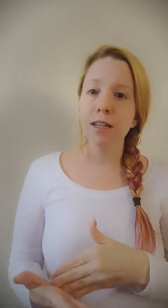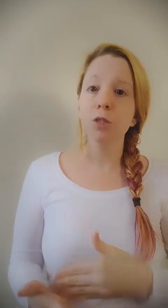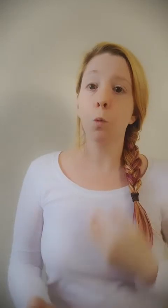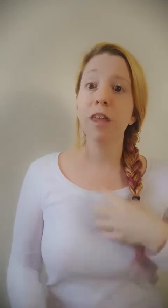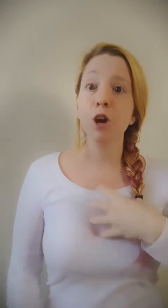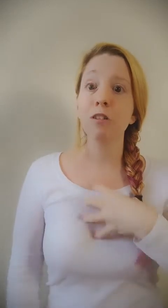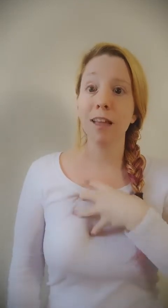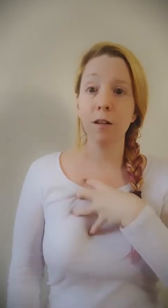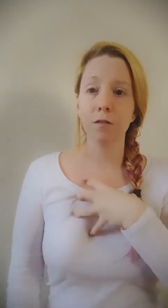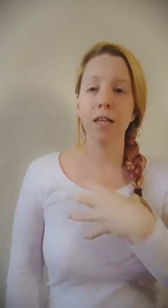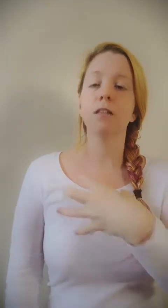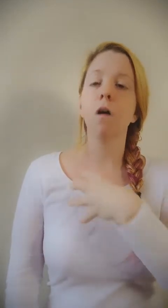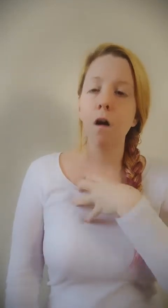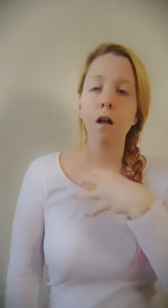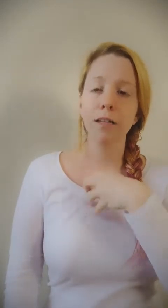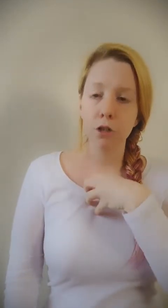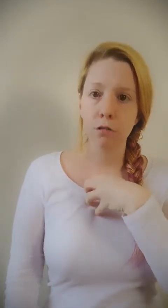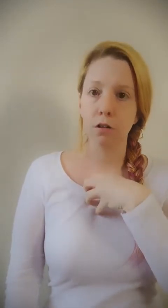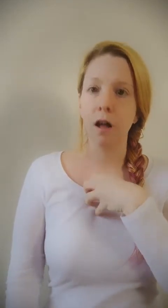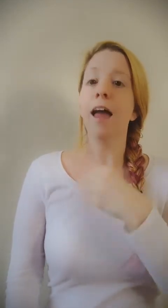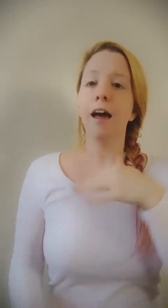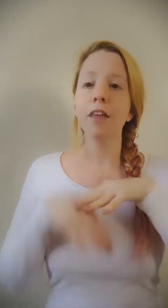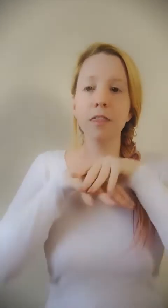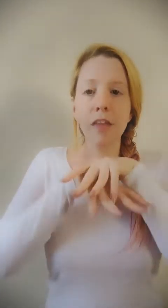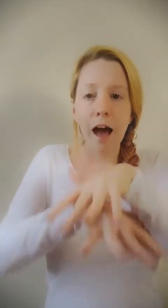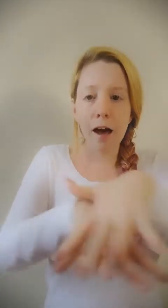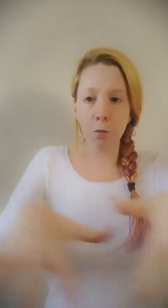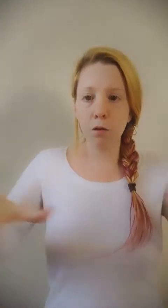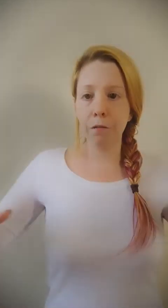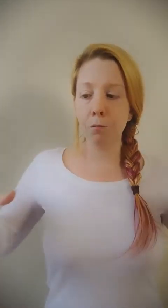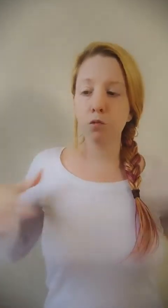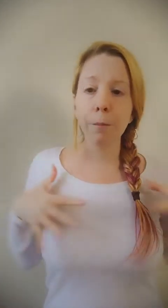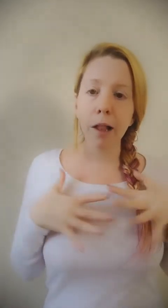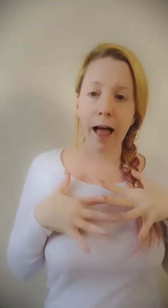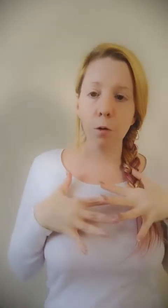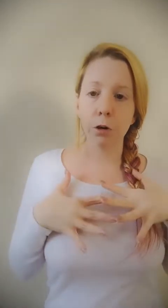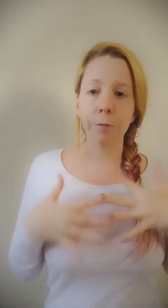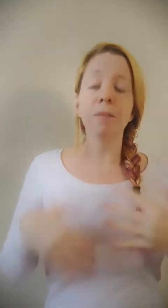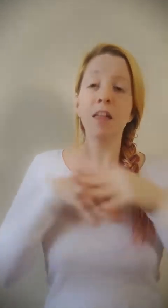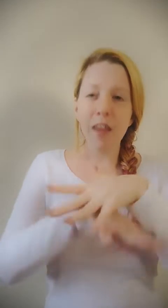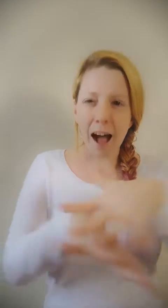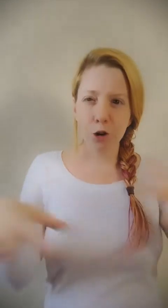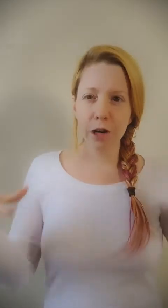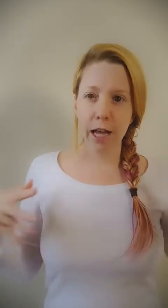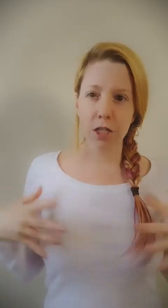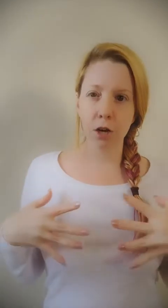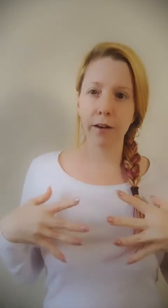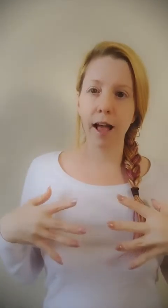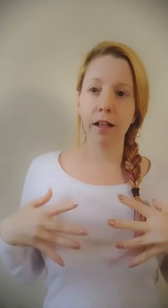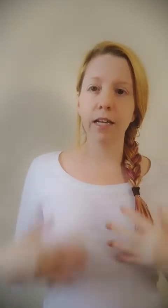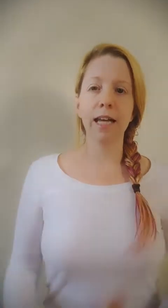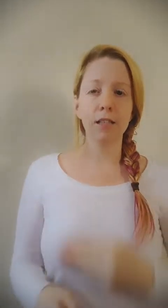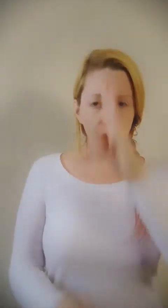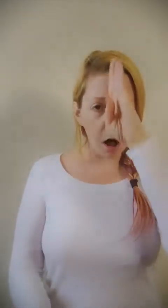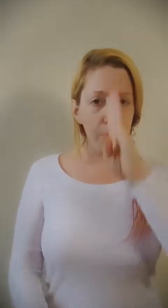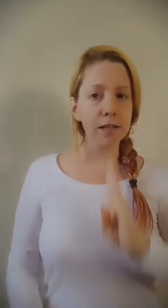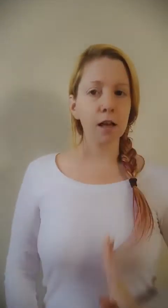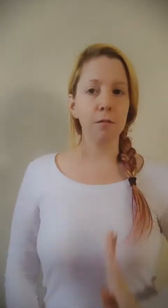with ourselves. It's all internal, and then that will ripple outward. That creates our reality. It always comes